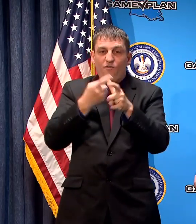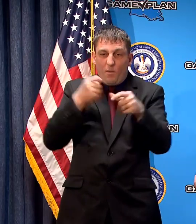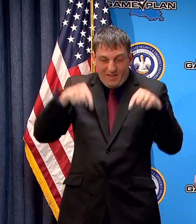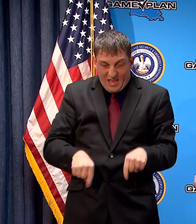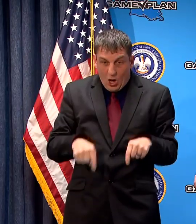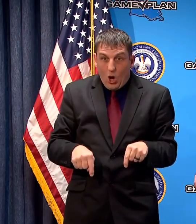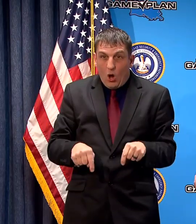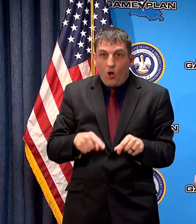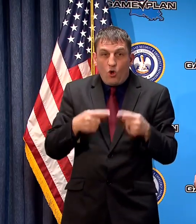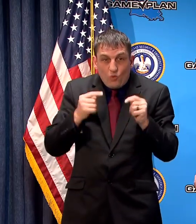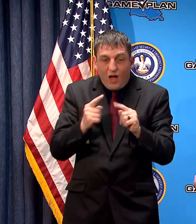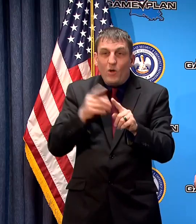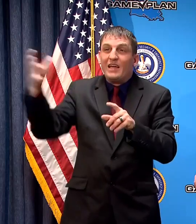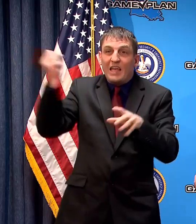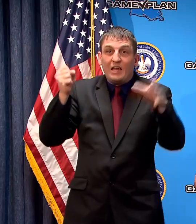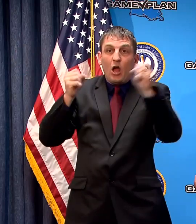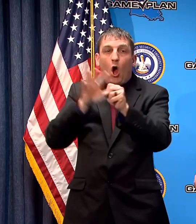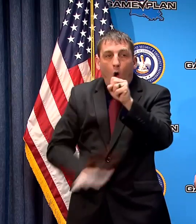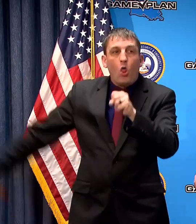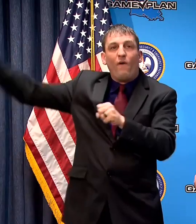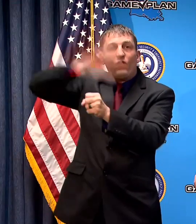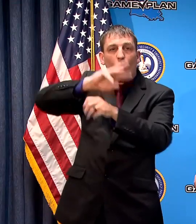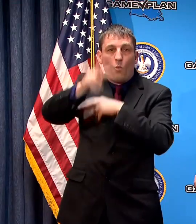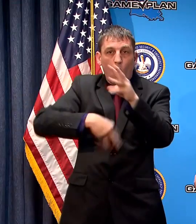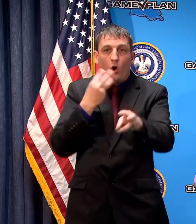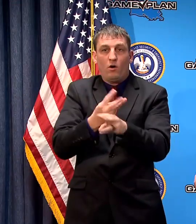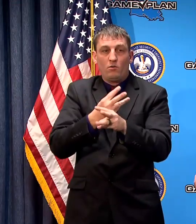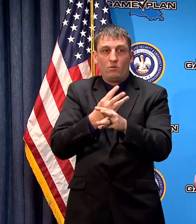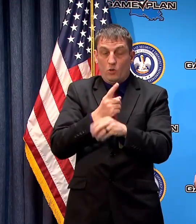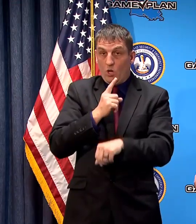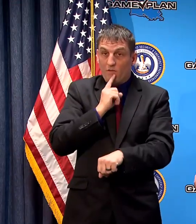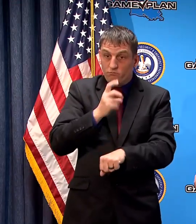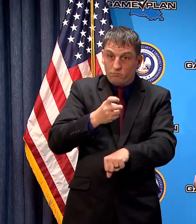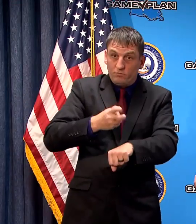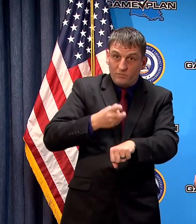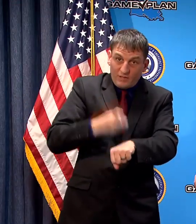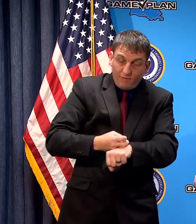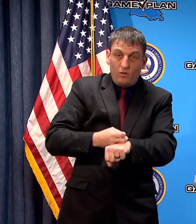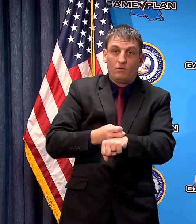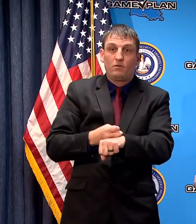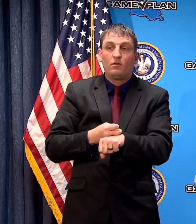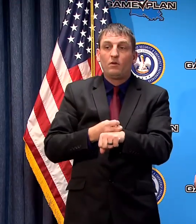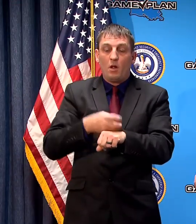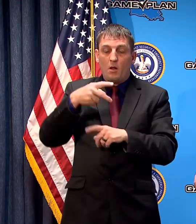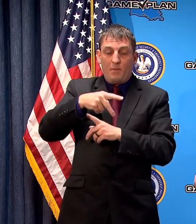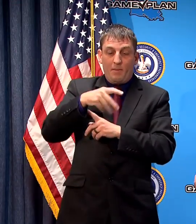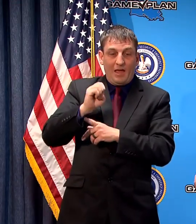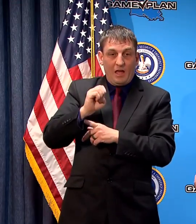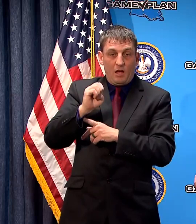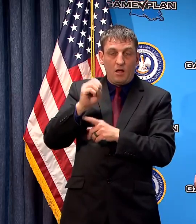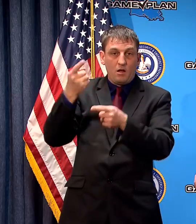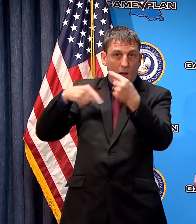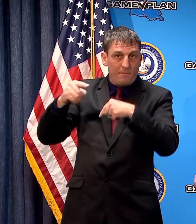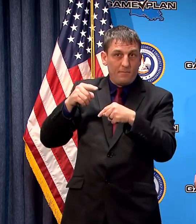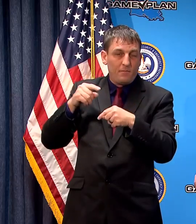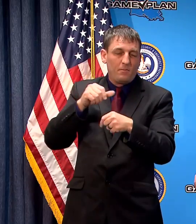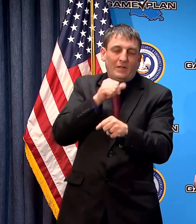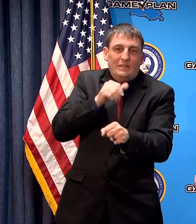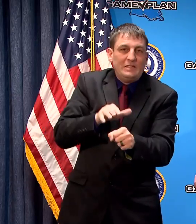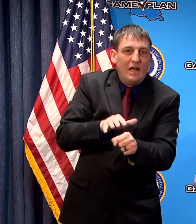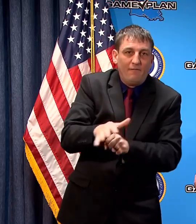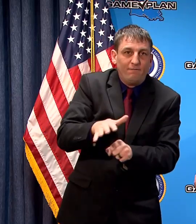from this building it is a difficult thing to do we do have PPE coming in and not in the numbers